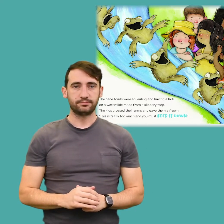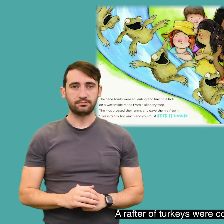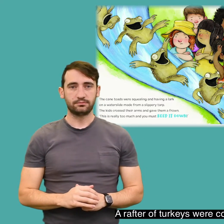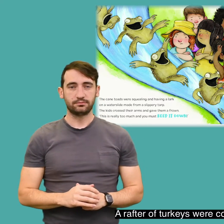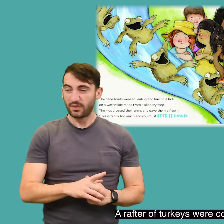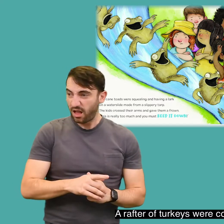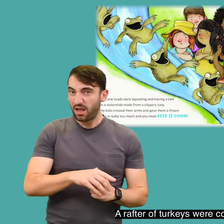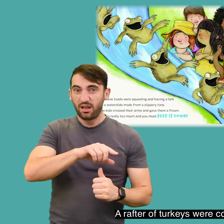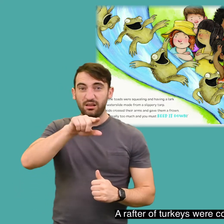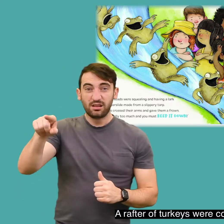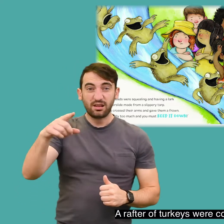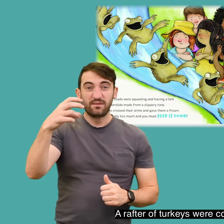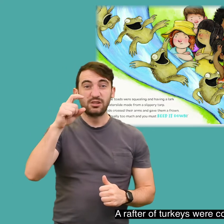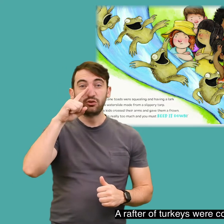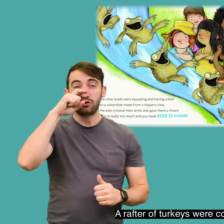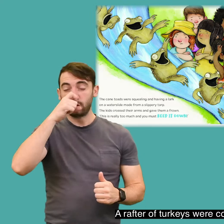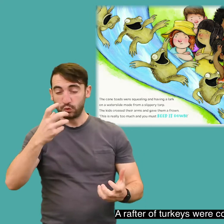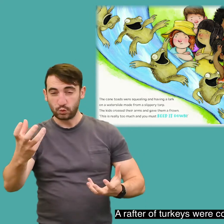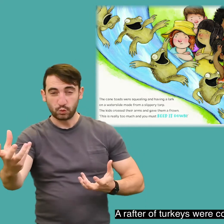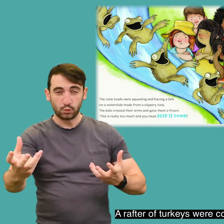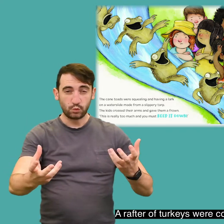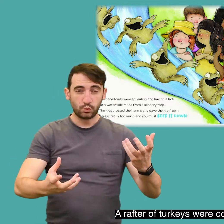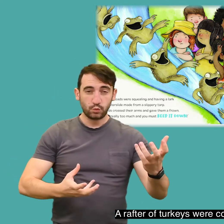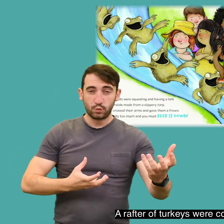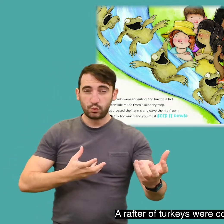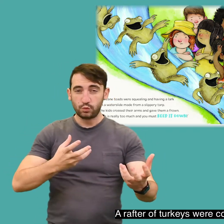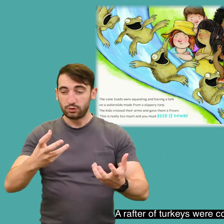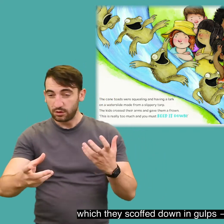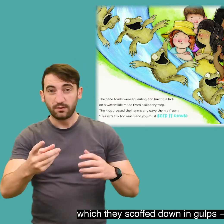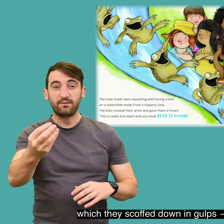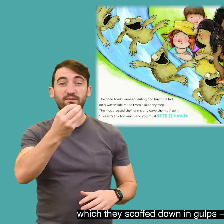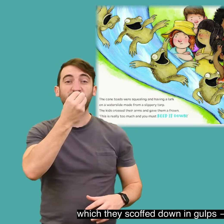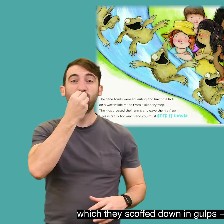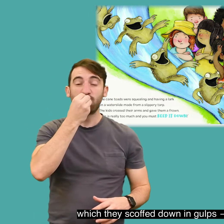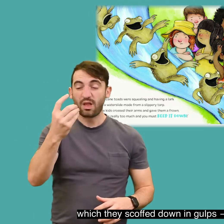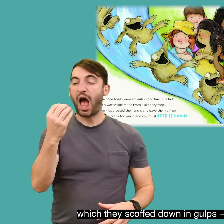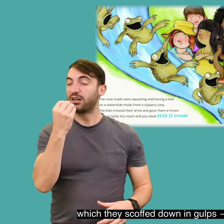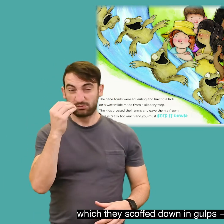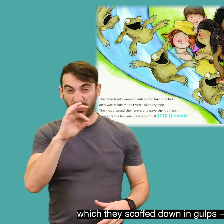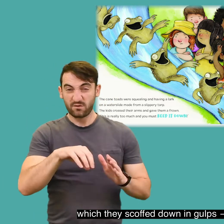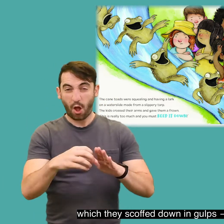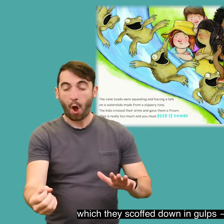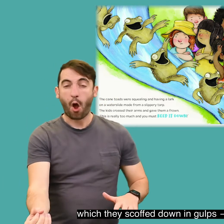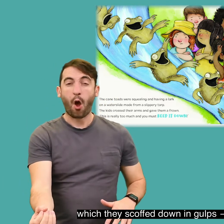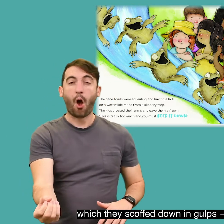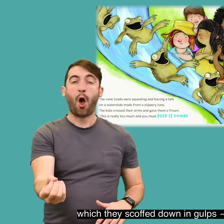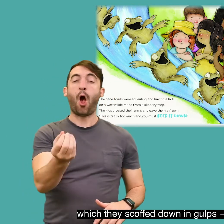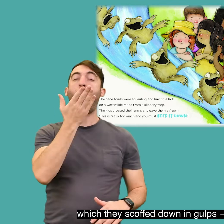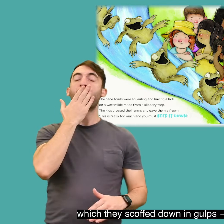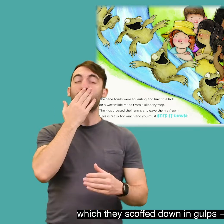A rafter of turkeys were cooking some food, which they scoffed down in gulps, not a single